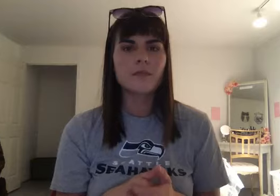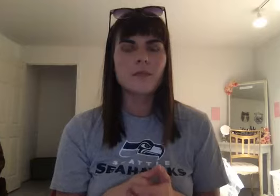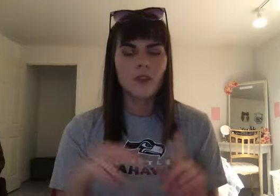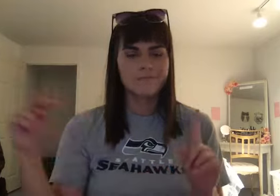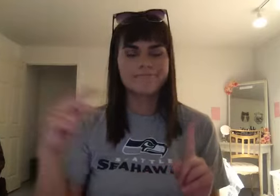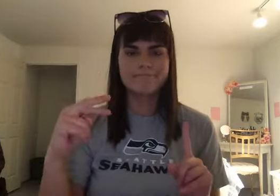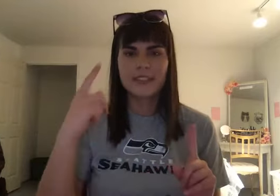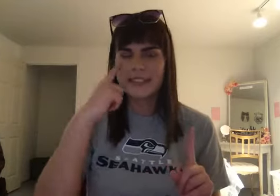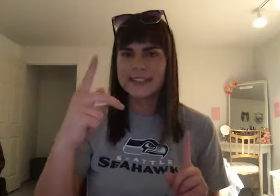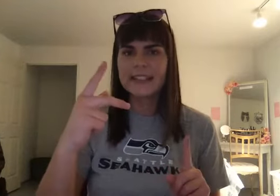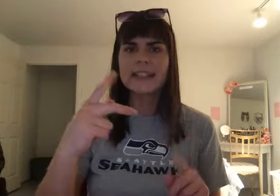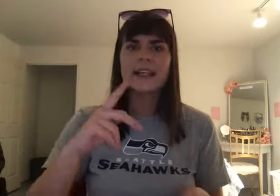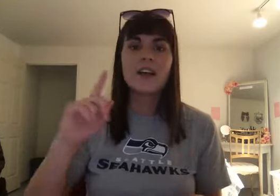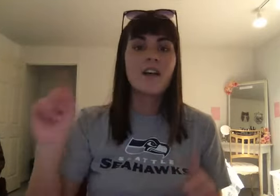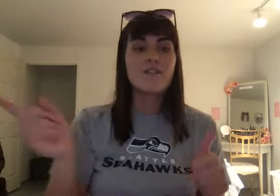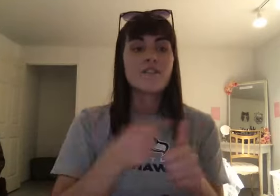Mesopotamia. Is. Akav. And we find this.